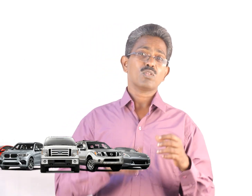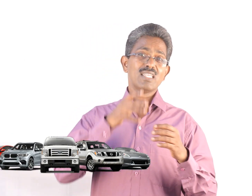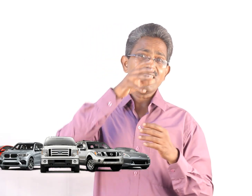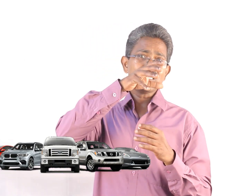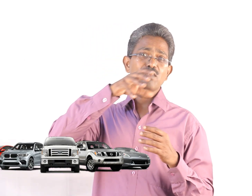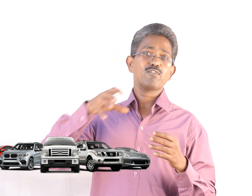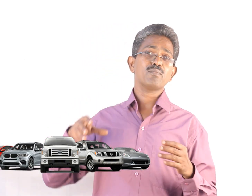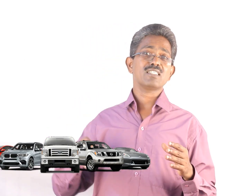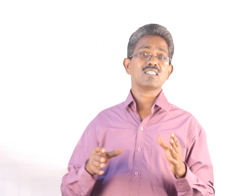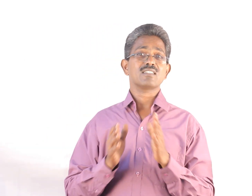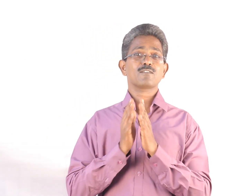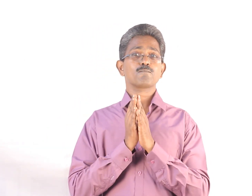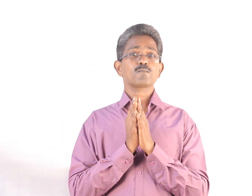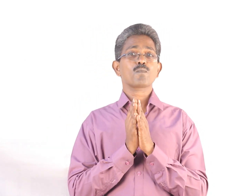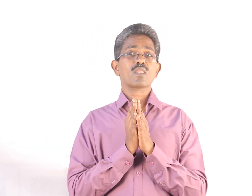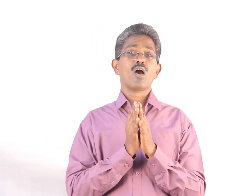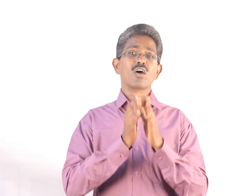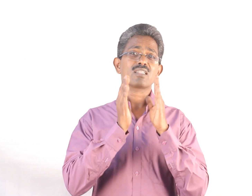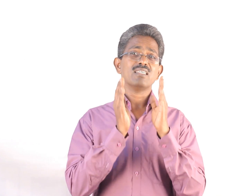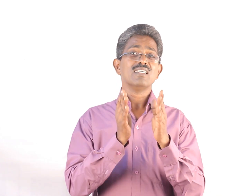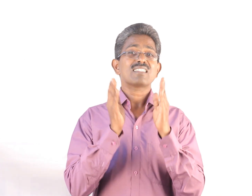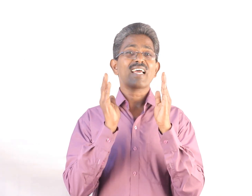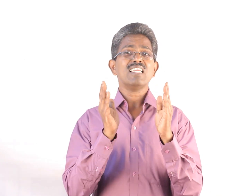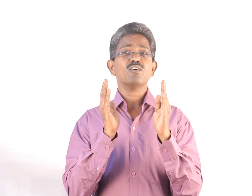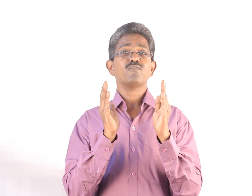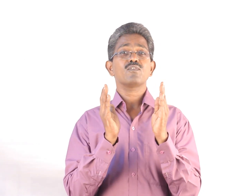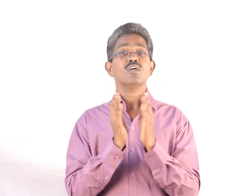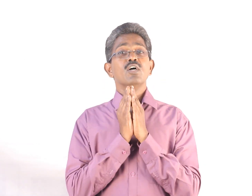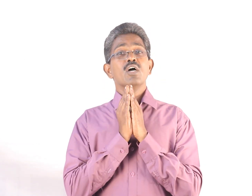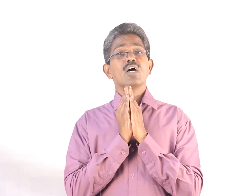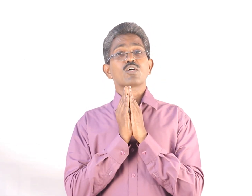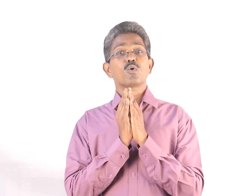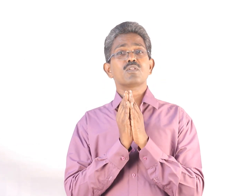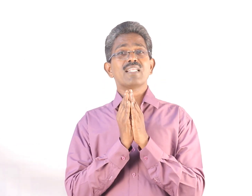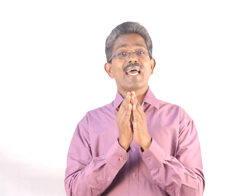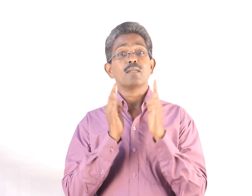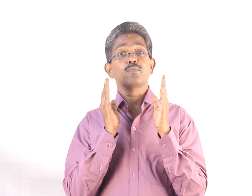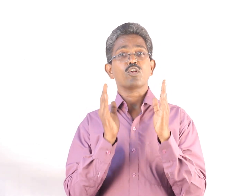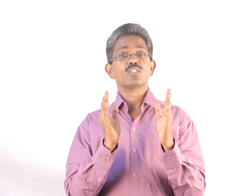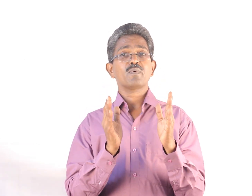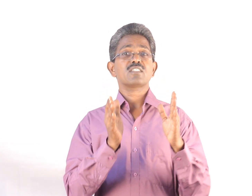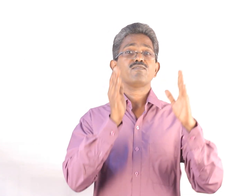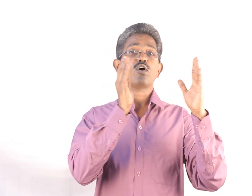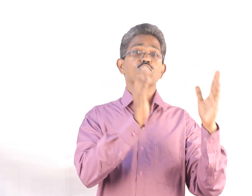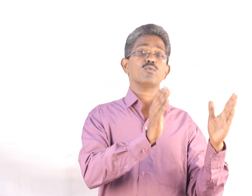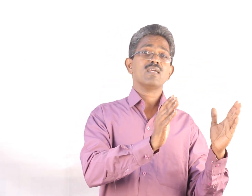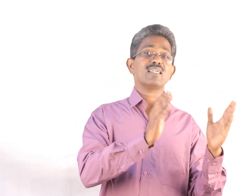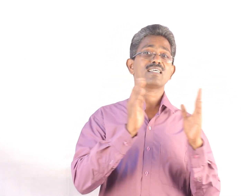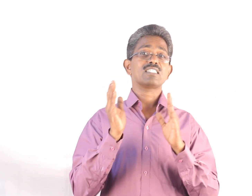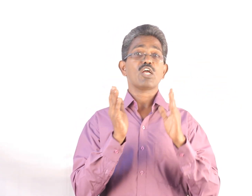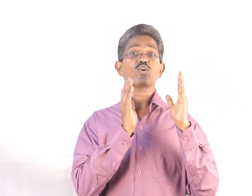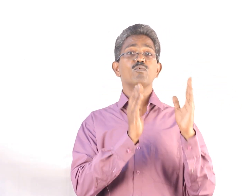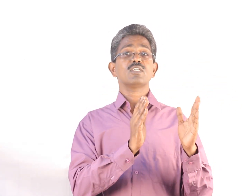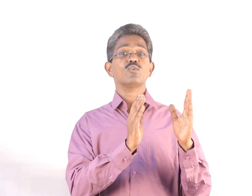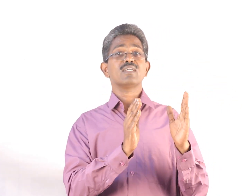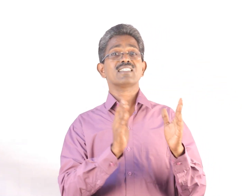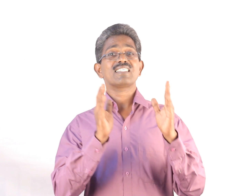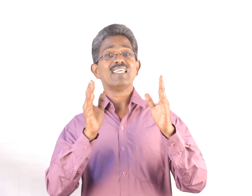So these informations are the sign of growth and prospects of automobile industry, automotive industry